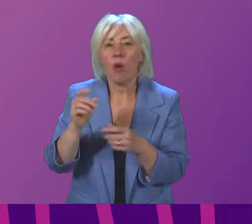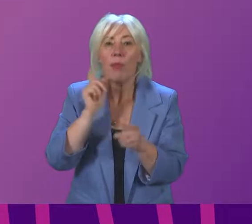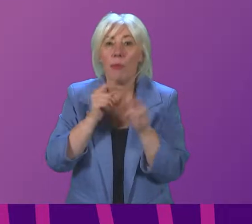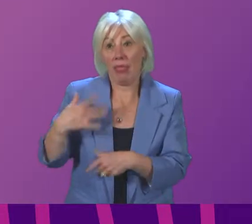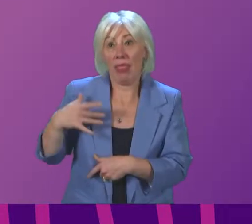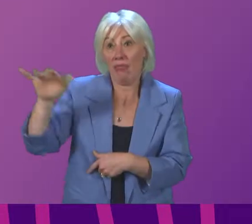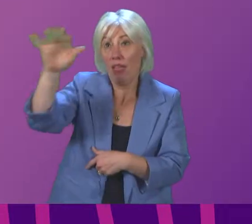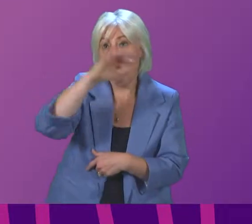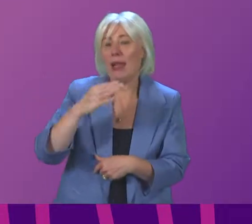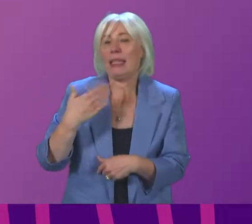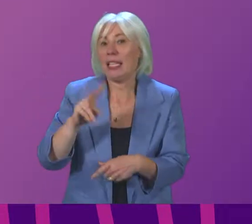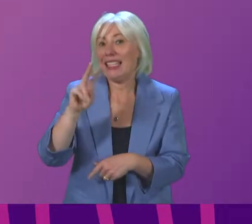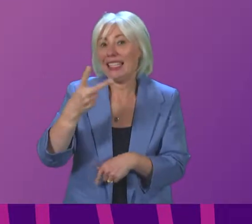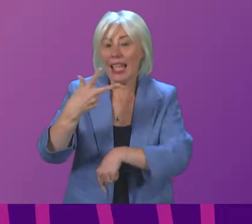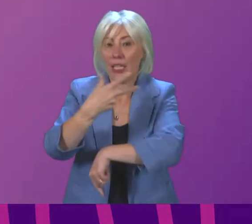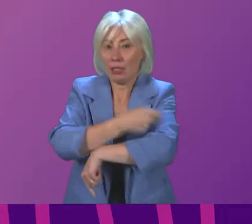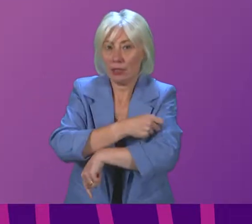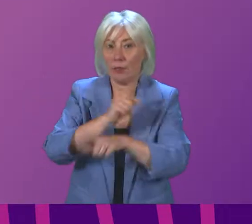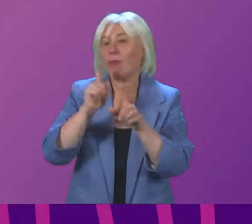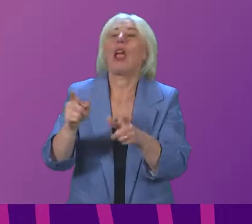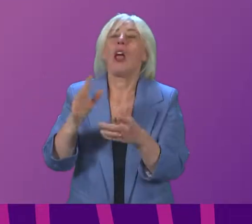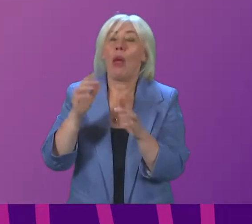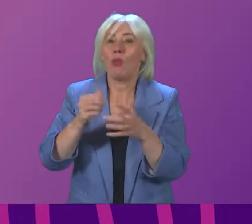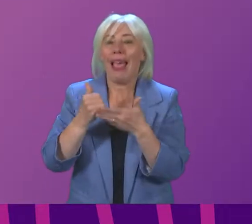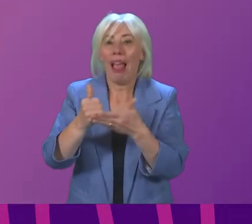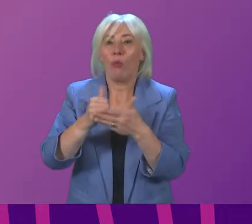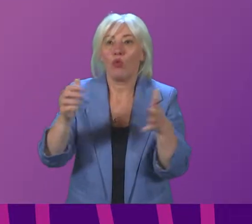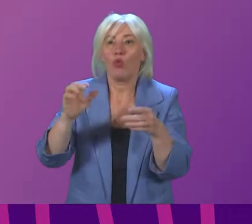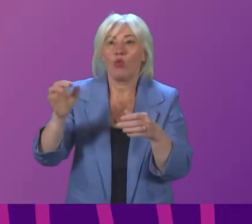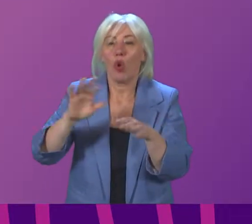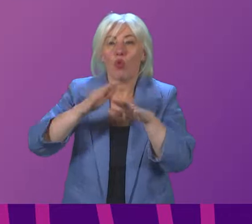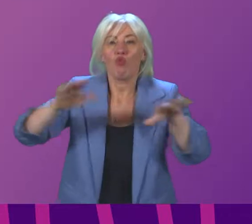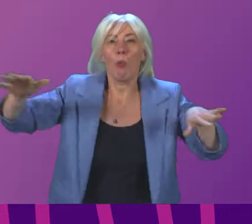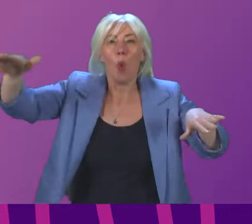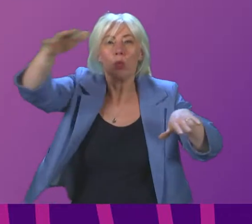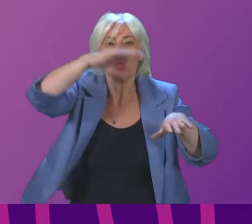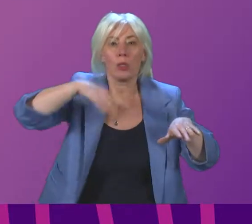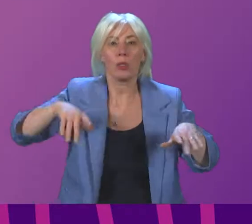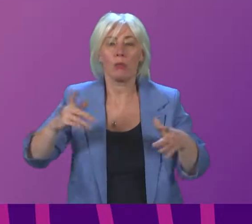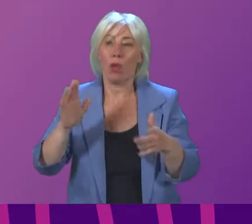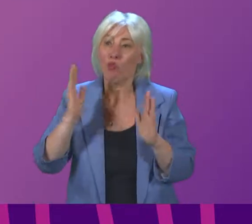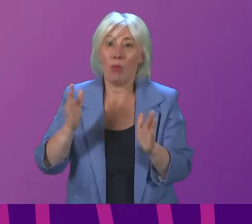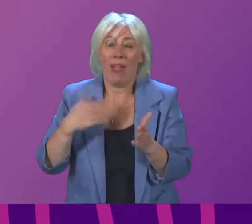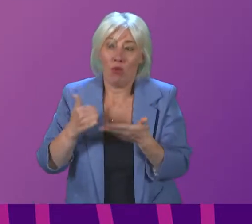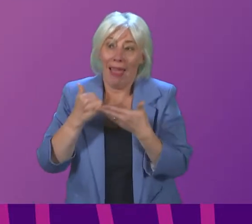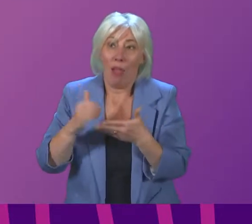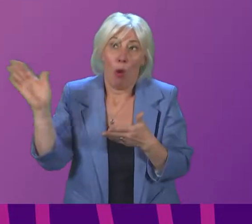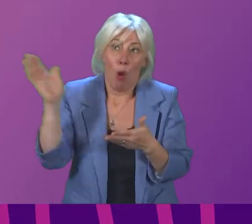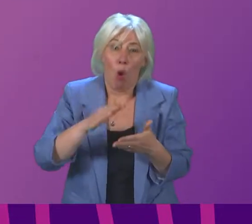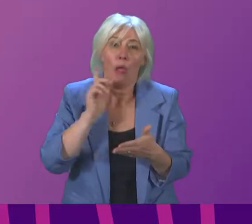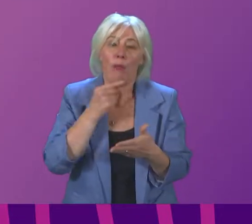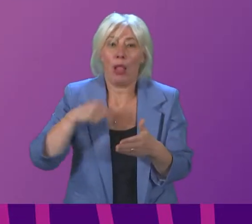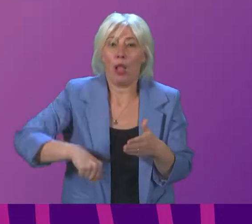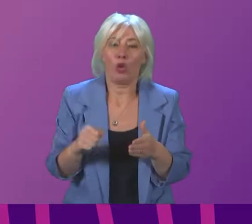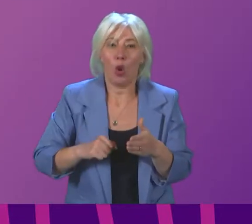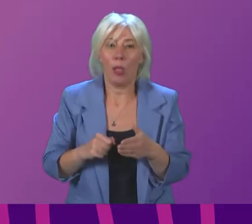require the second dose, and help our remote communities as well. I made these suggestions to help the people of Scotland. In addition to the measures